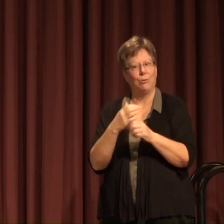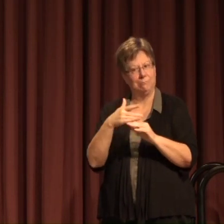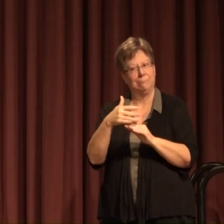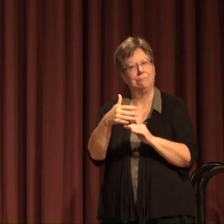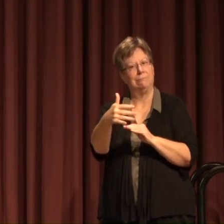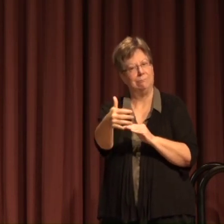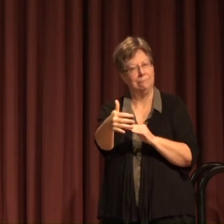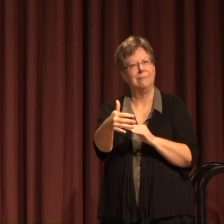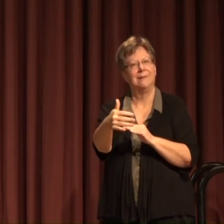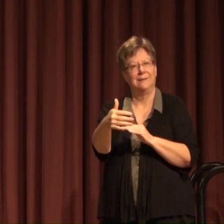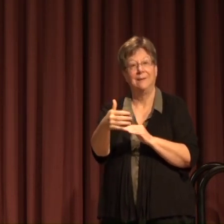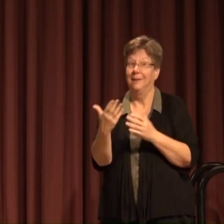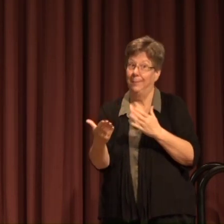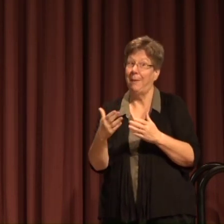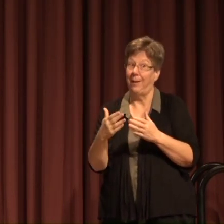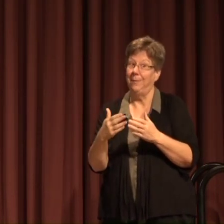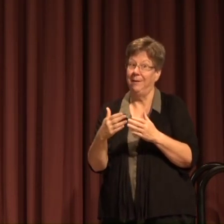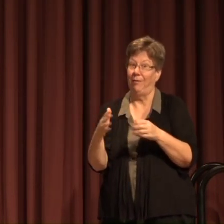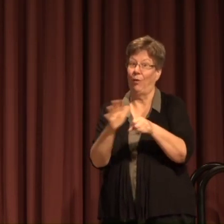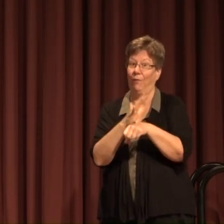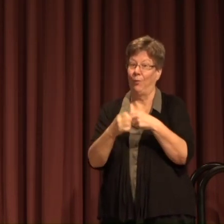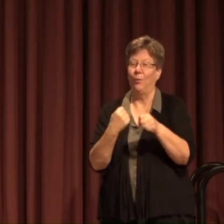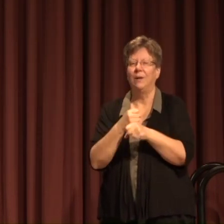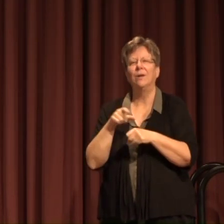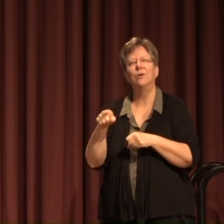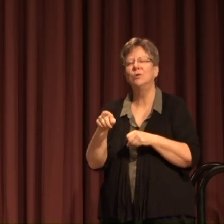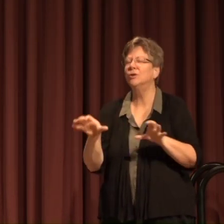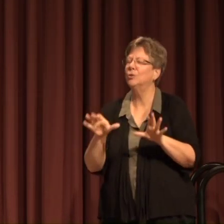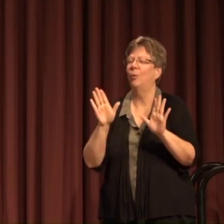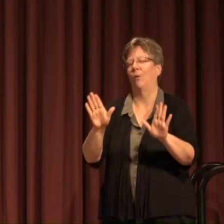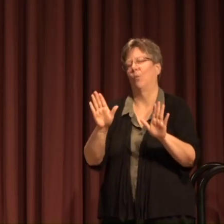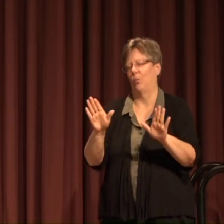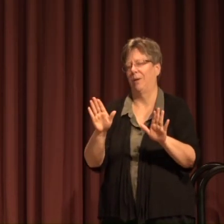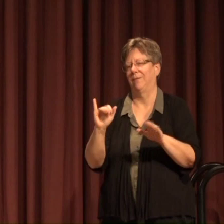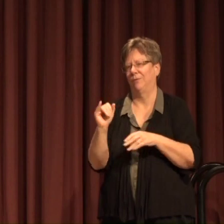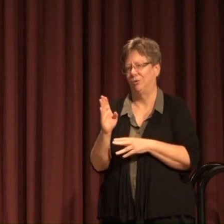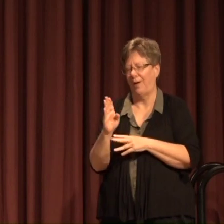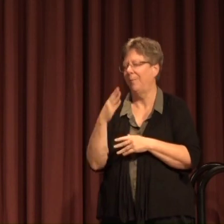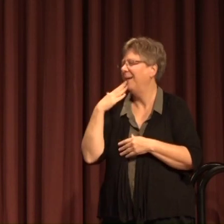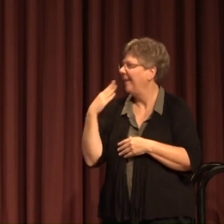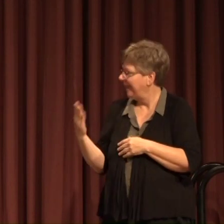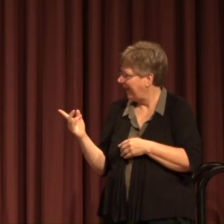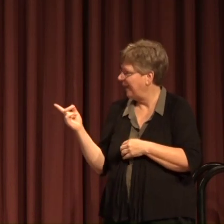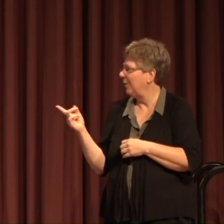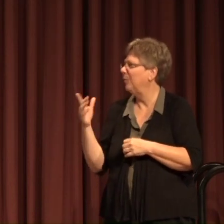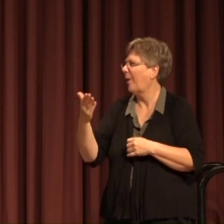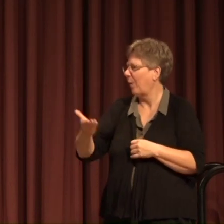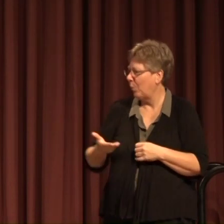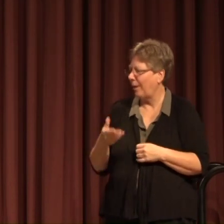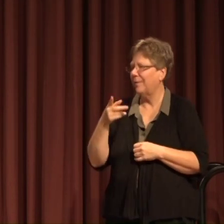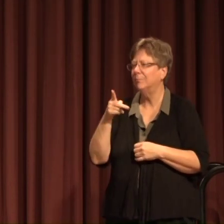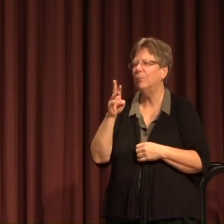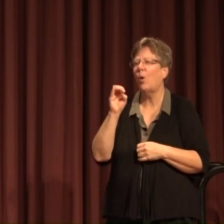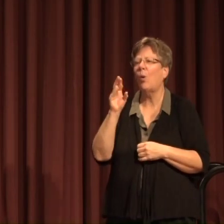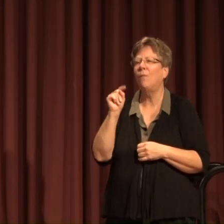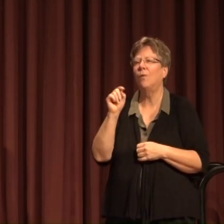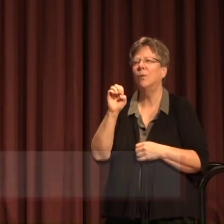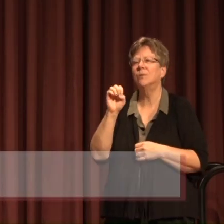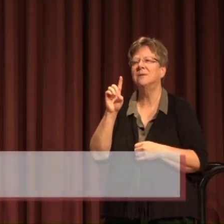year and perhaps throughout the year and she's doing a wonderful job thank you and and welcome Provost Edmund